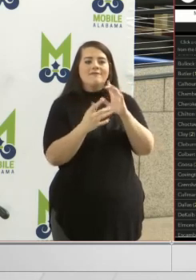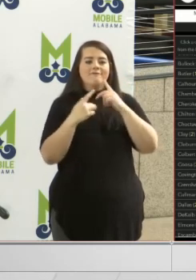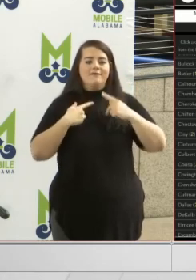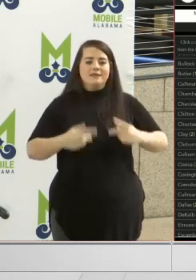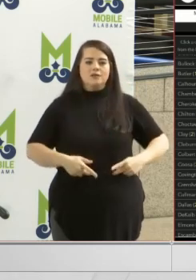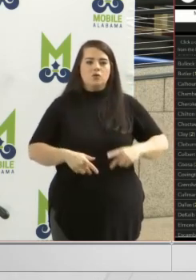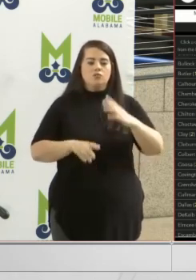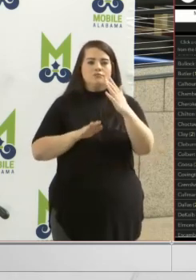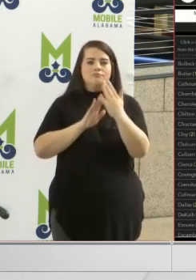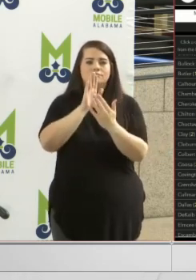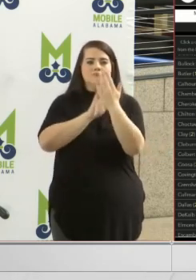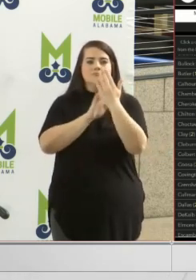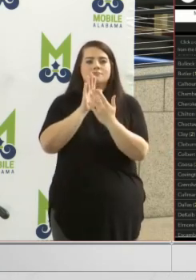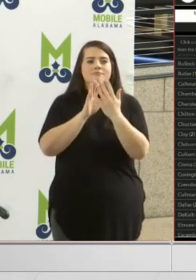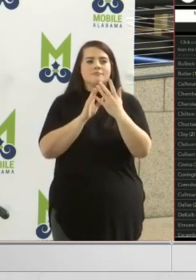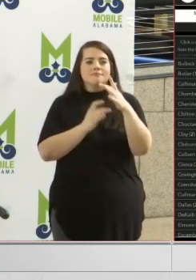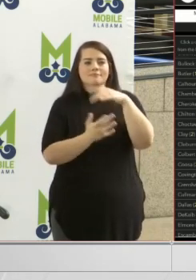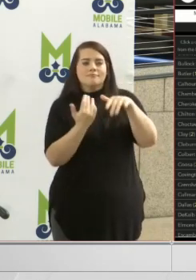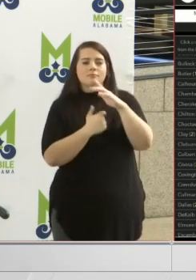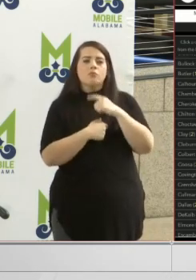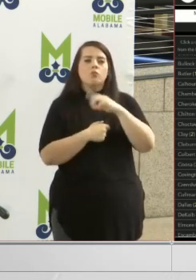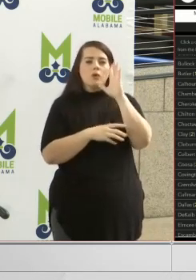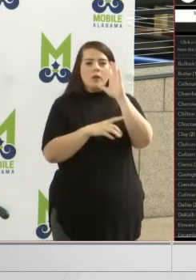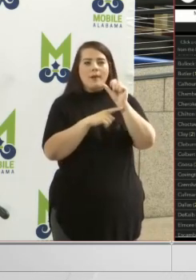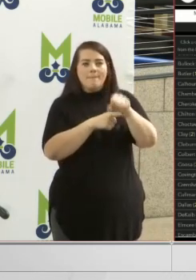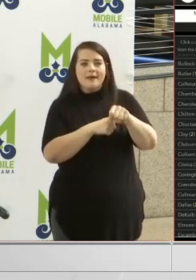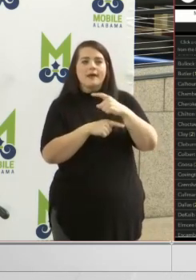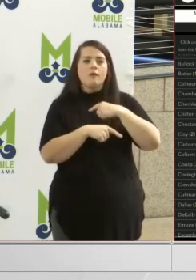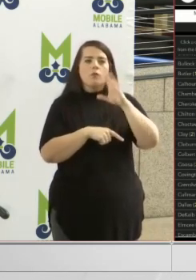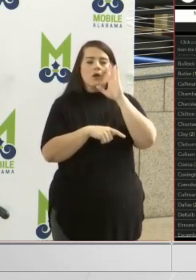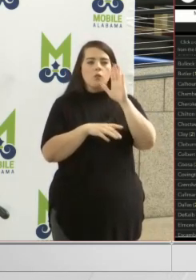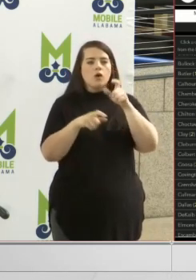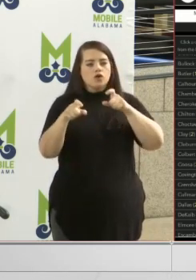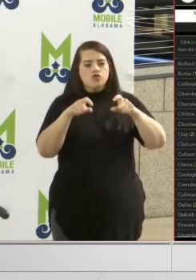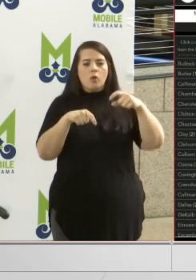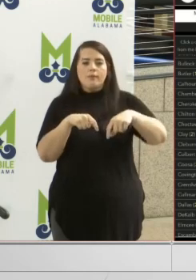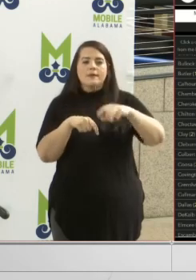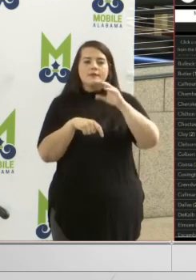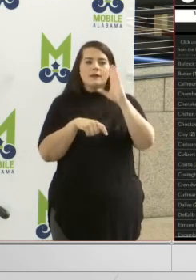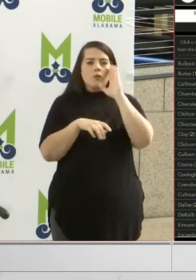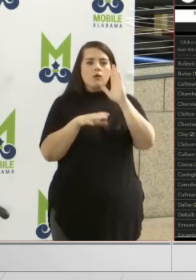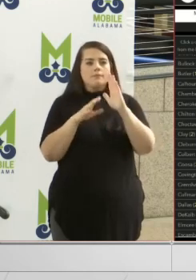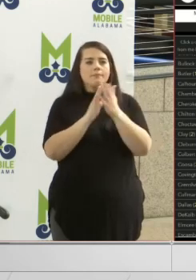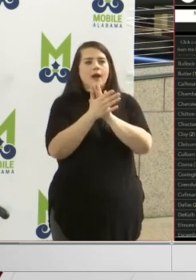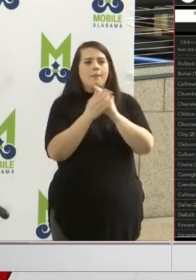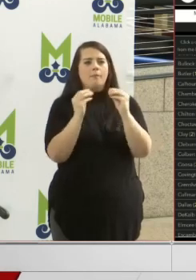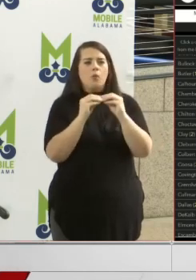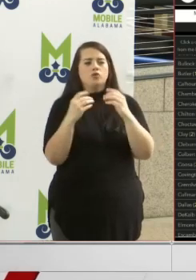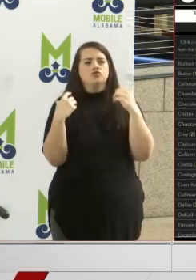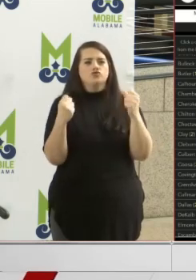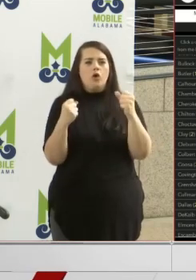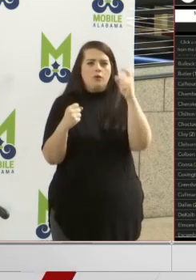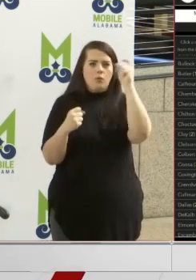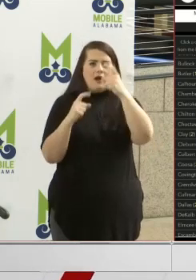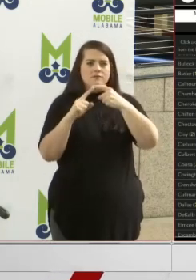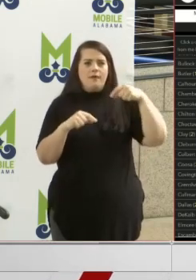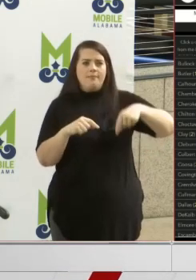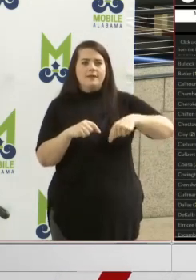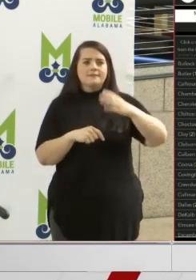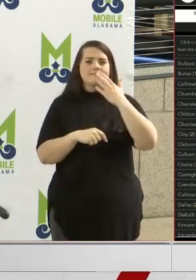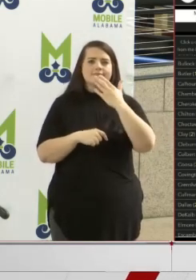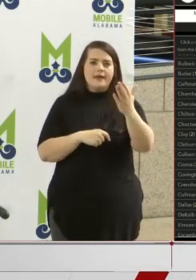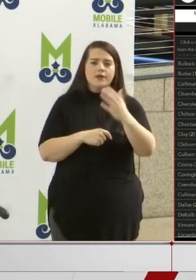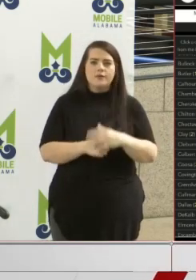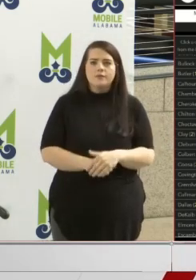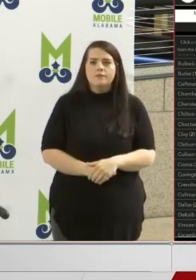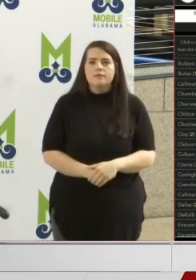physical contact with other people. And we will beat this thing. We will get it under control. And we'll come out much stronger and wiser from it. Thank you.